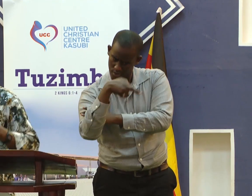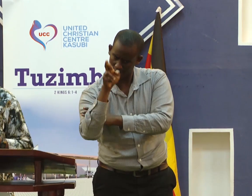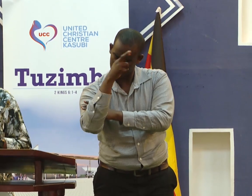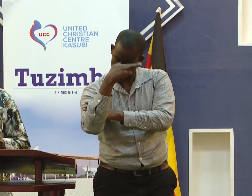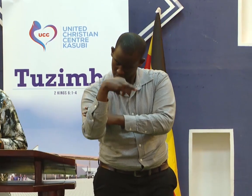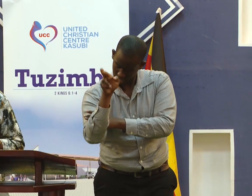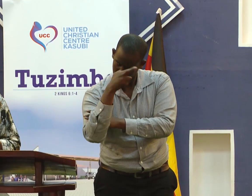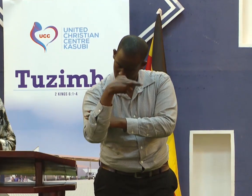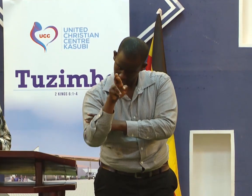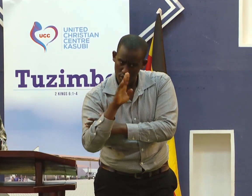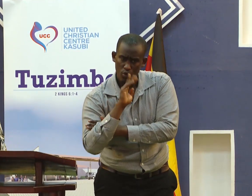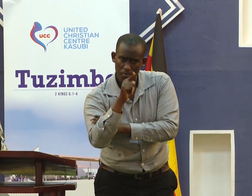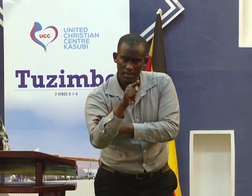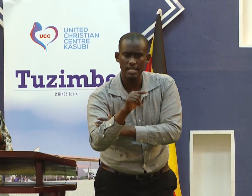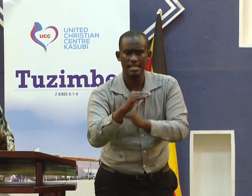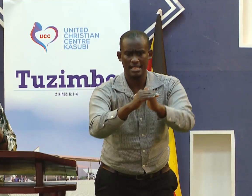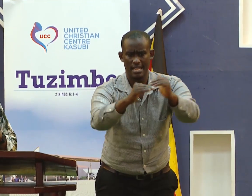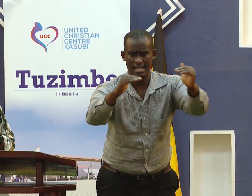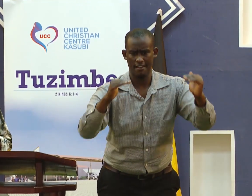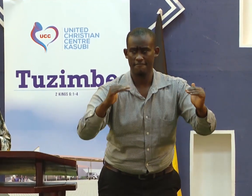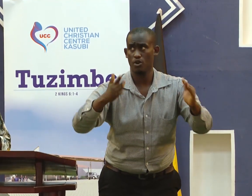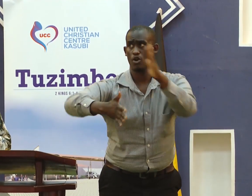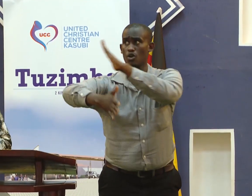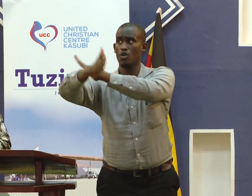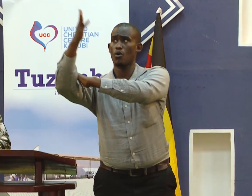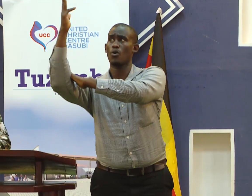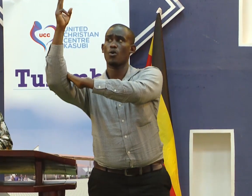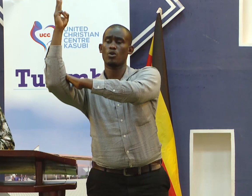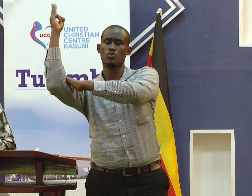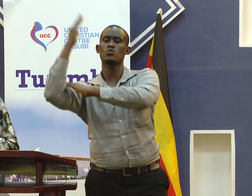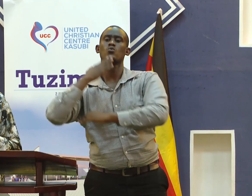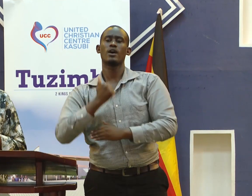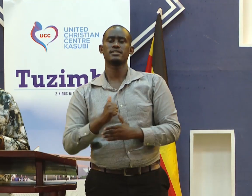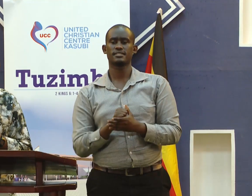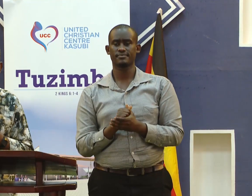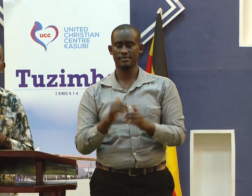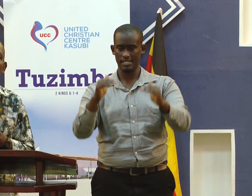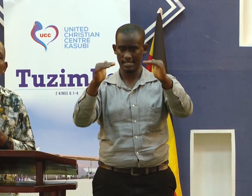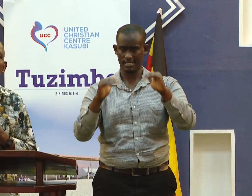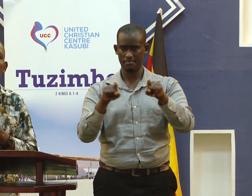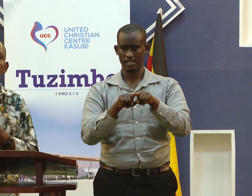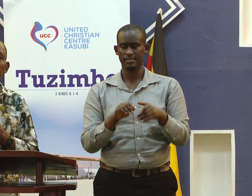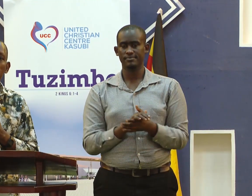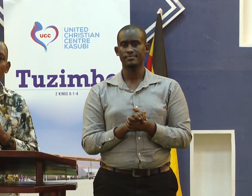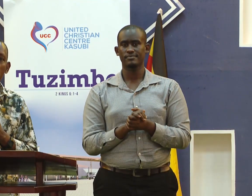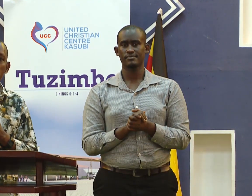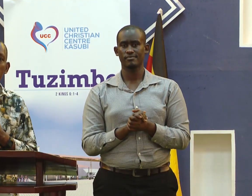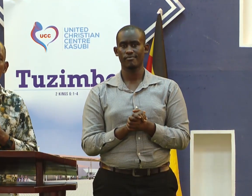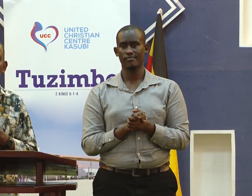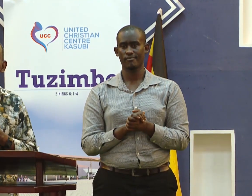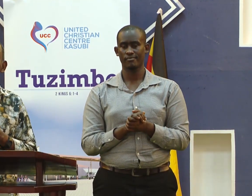Every word He saw it right and that is what we need to work in to be at the standards that he has made for us.